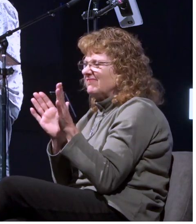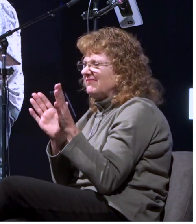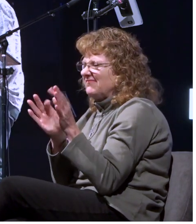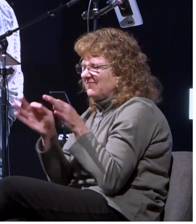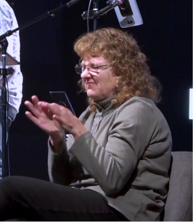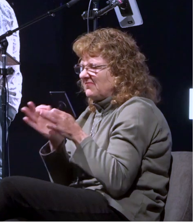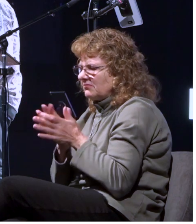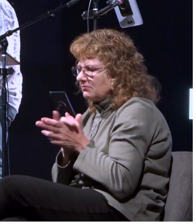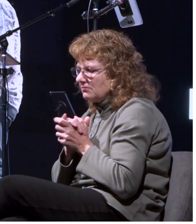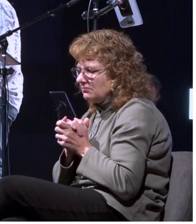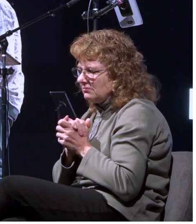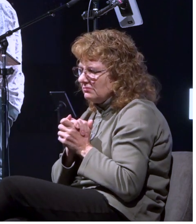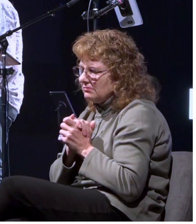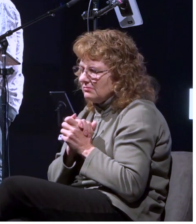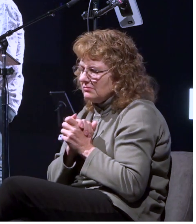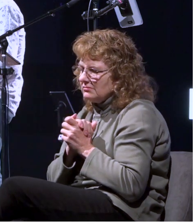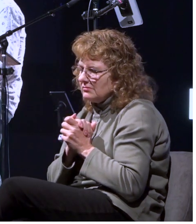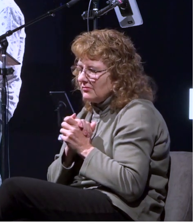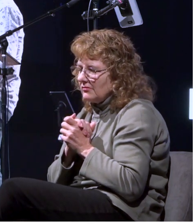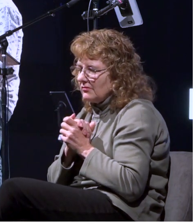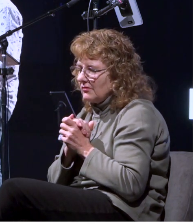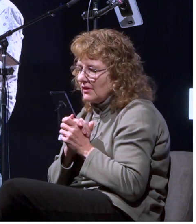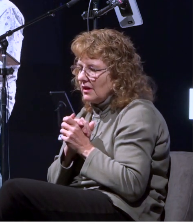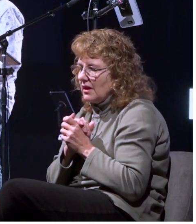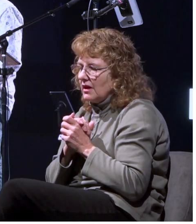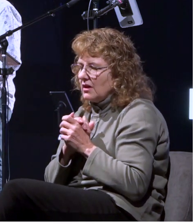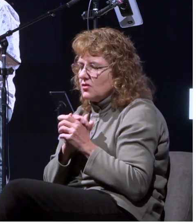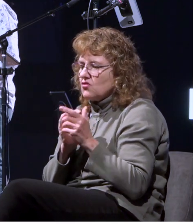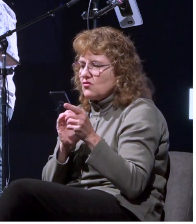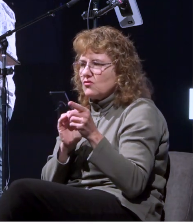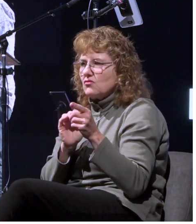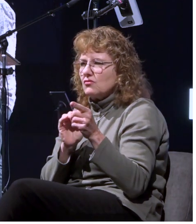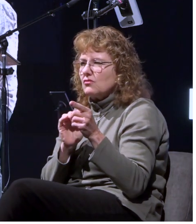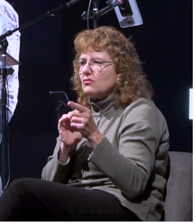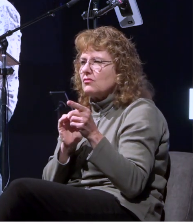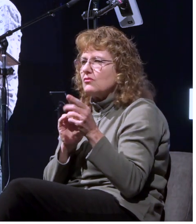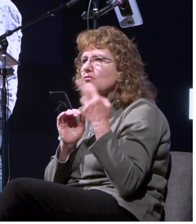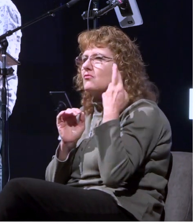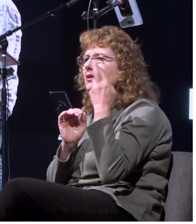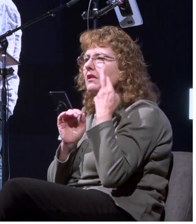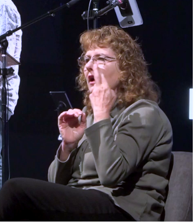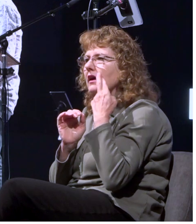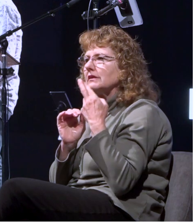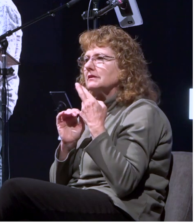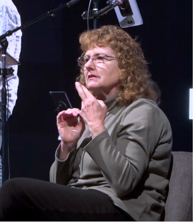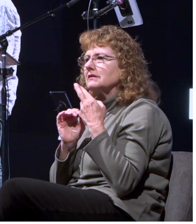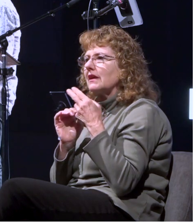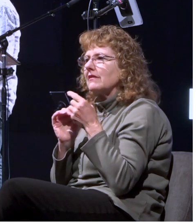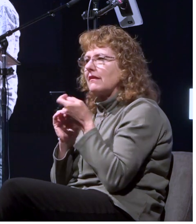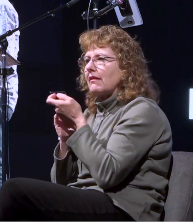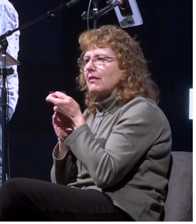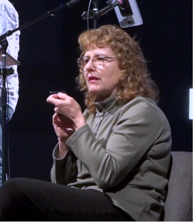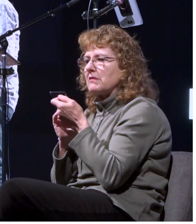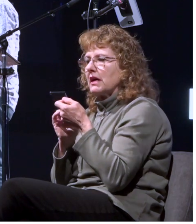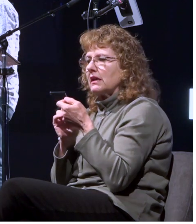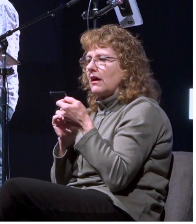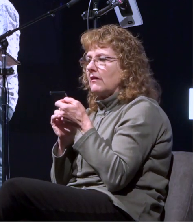um you caught this thread of control that's woven uh throughout the story right